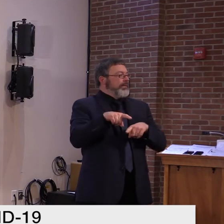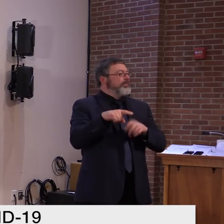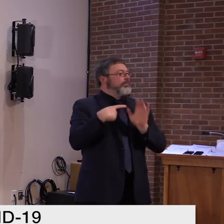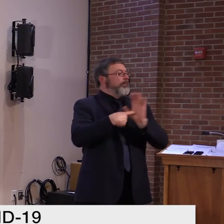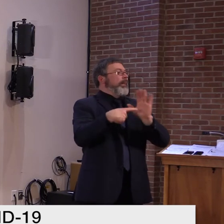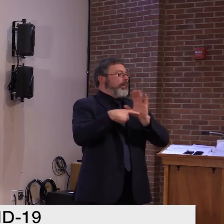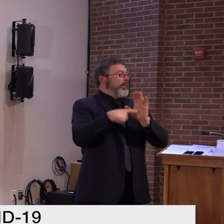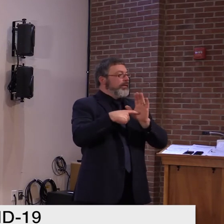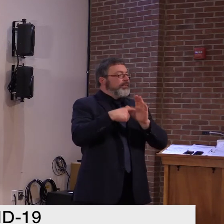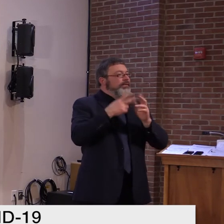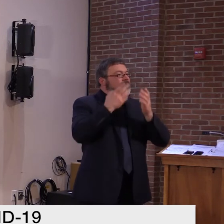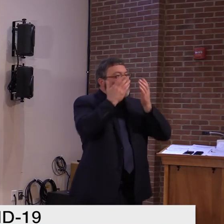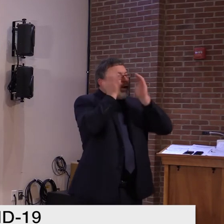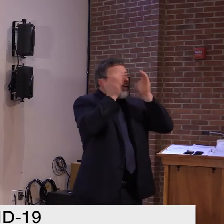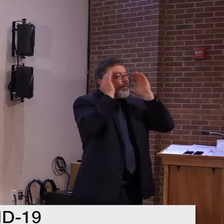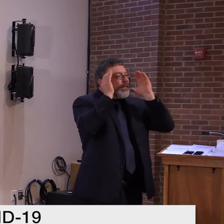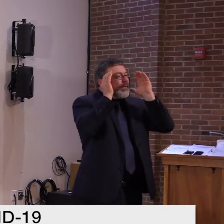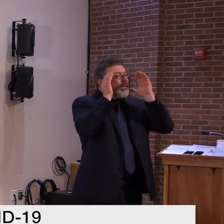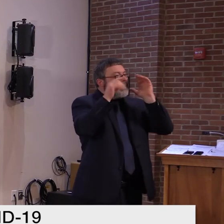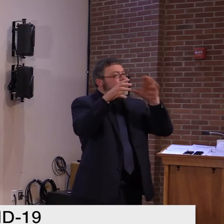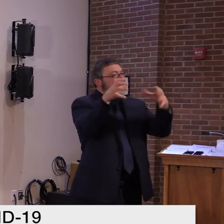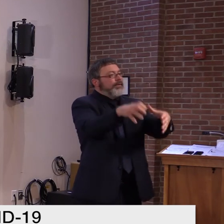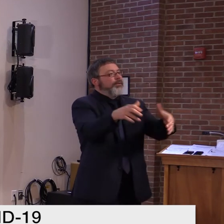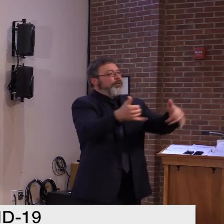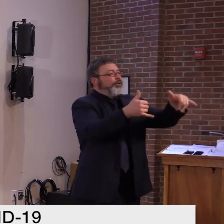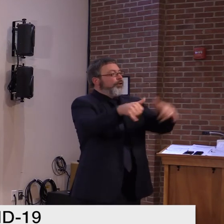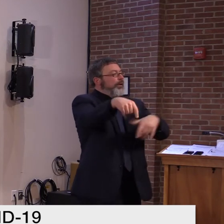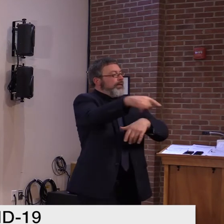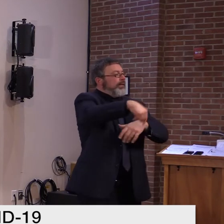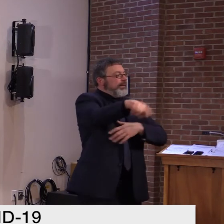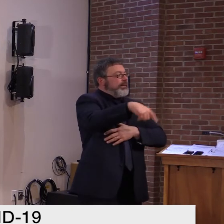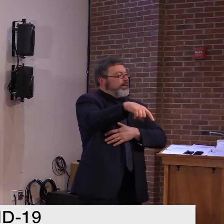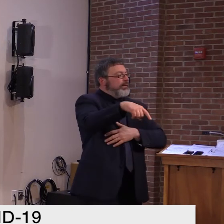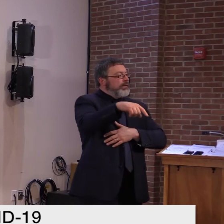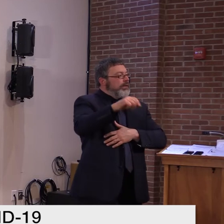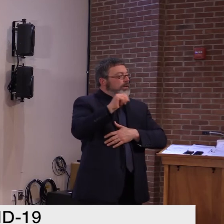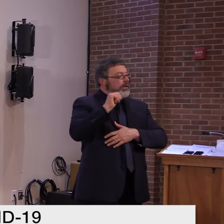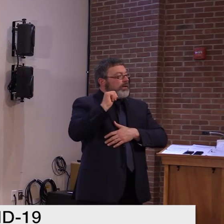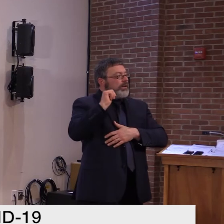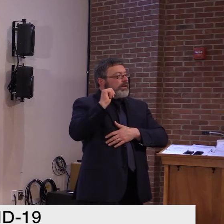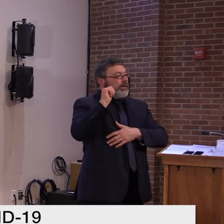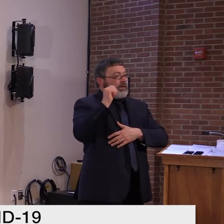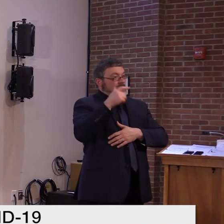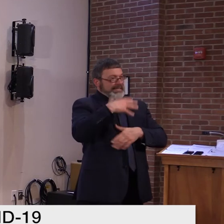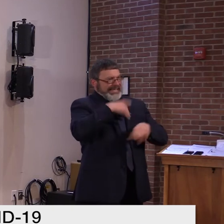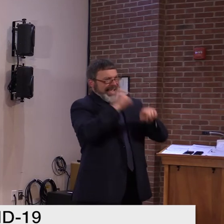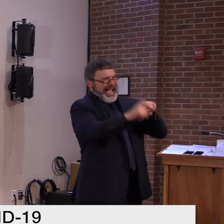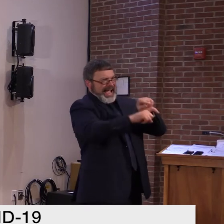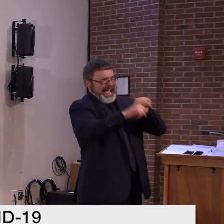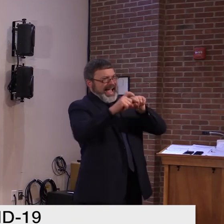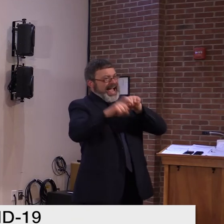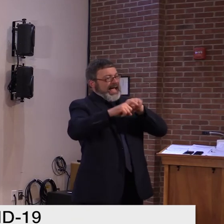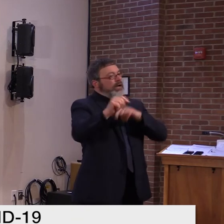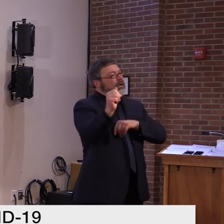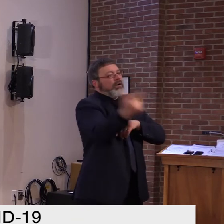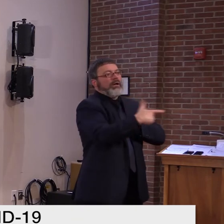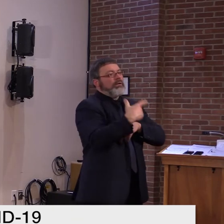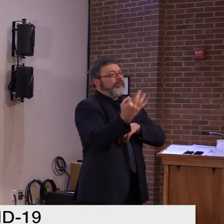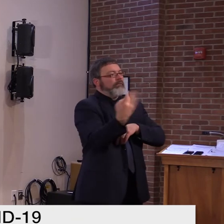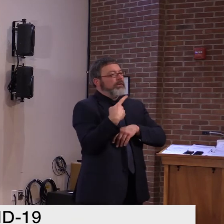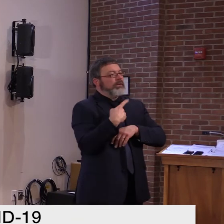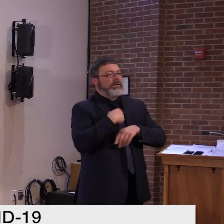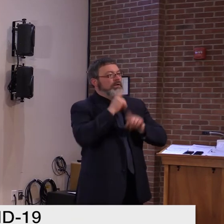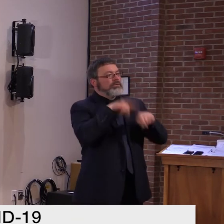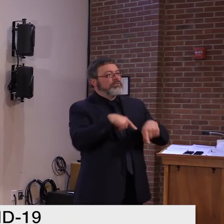and not getting back to the contact tracers. And we, and, and in some cases, not providing info that was